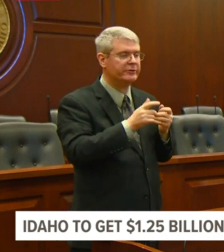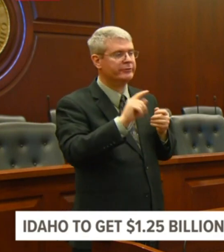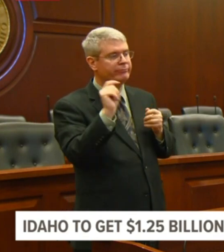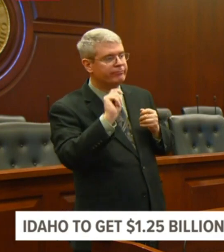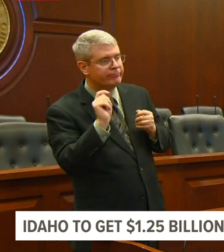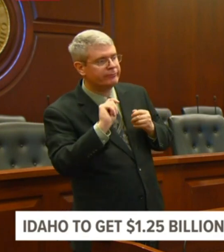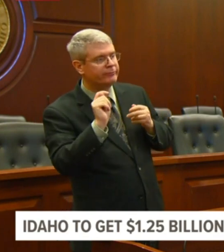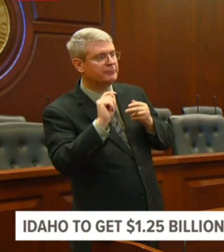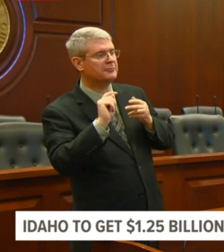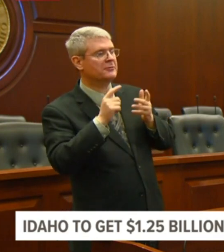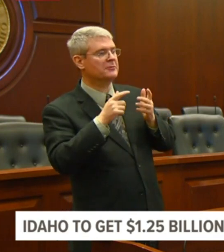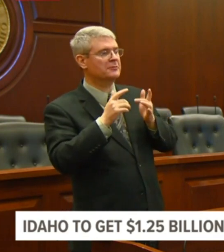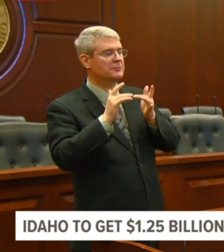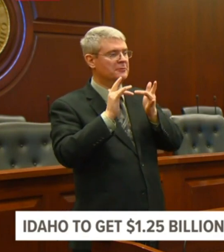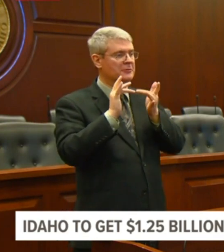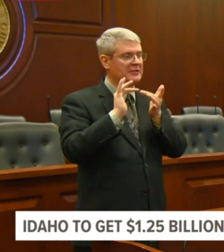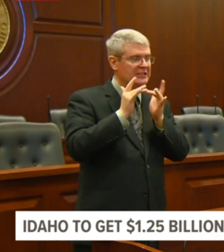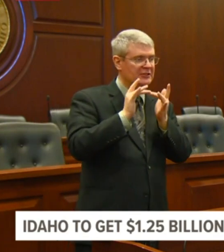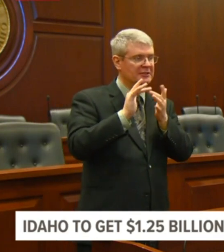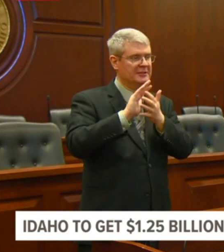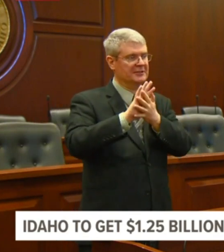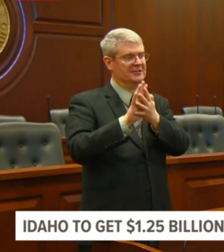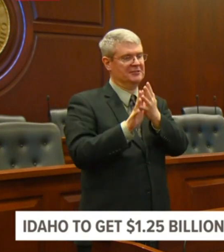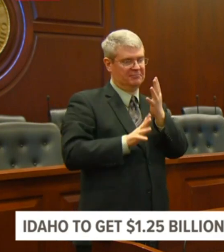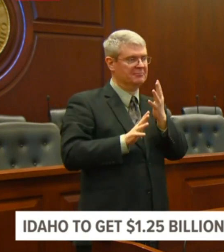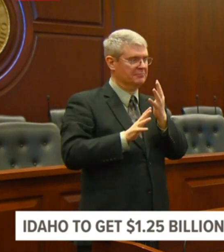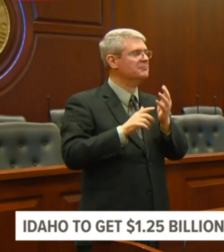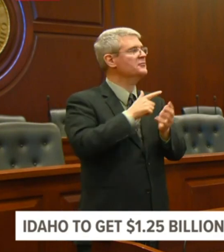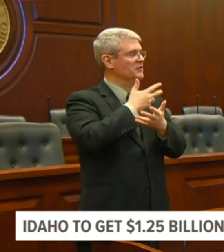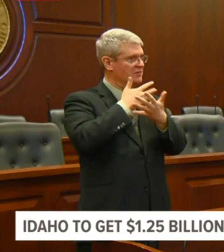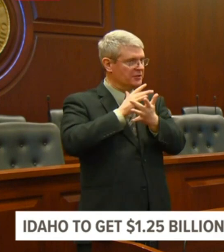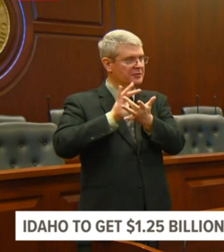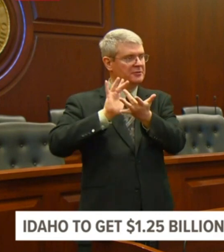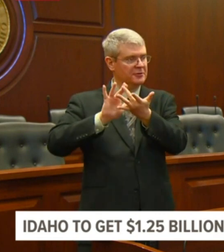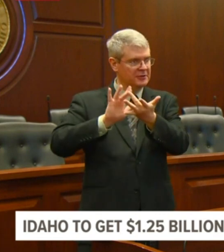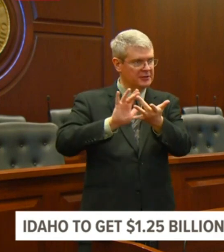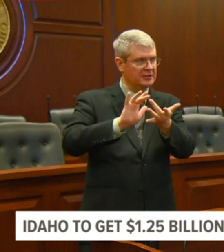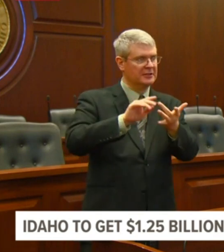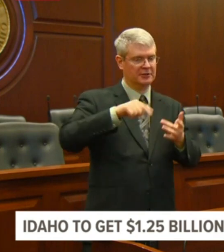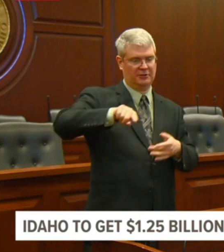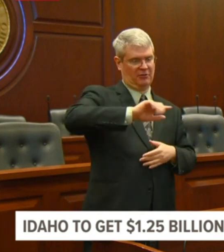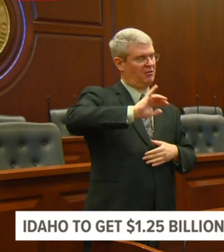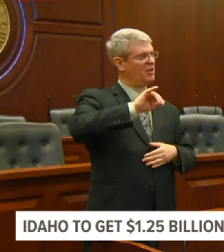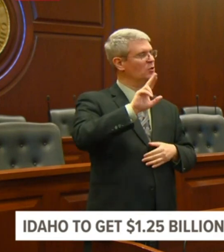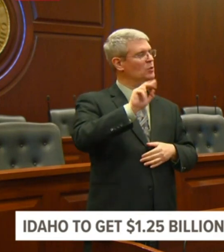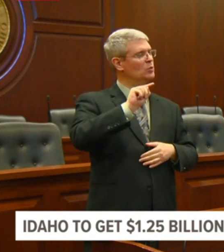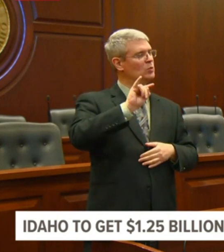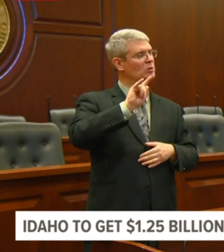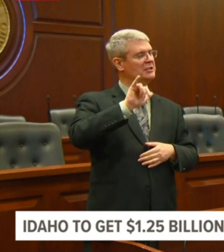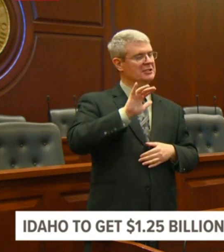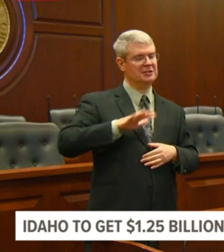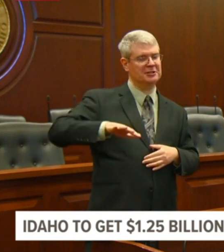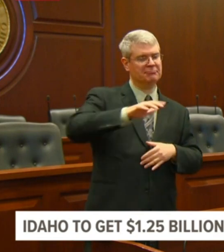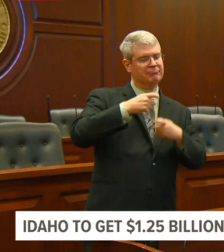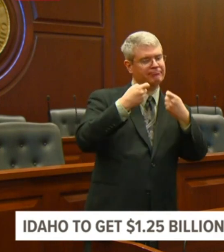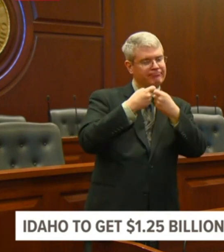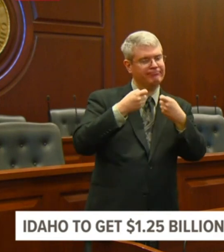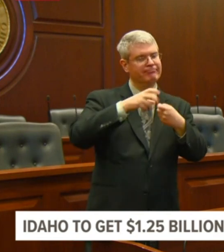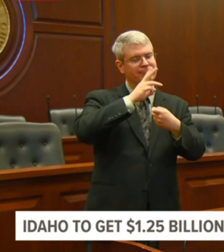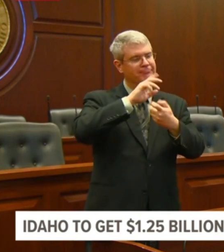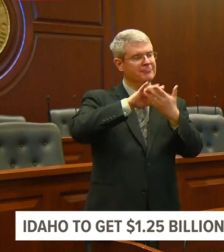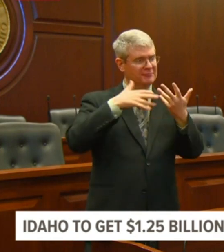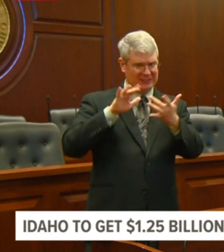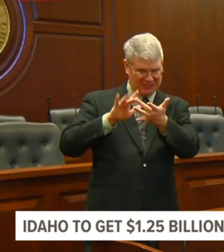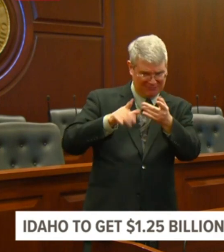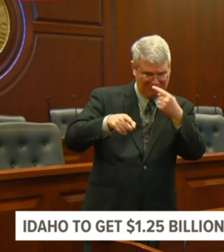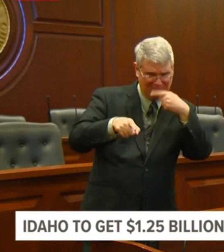important in this time. And we've reached out to the utilities, both the municipal utilities and the publicly owned utilities, about what we can do